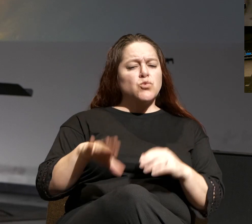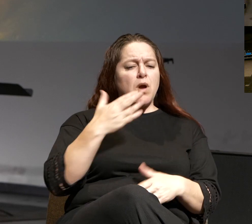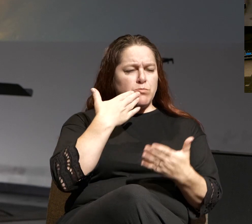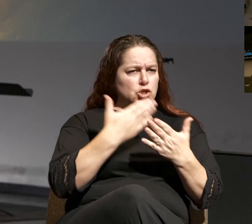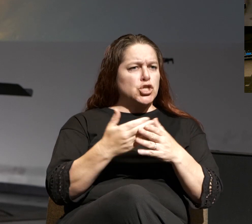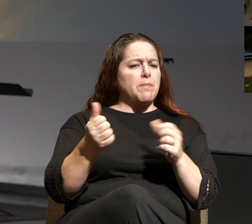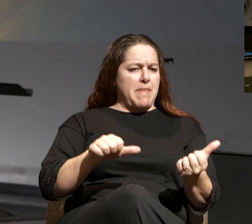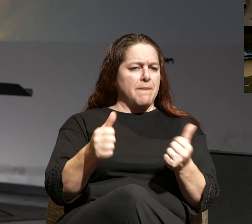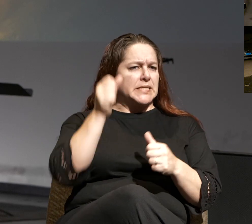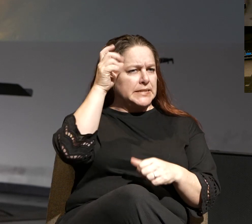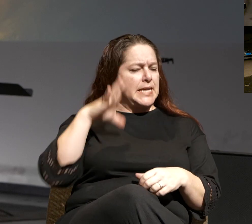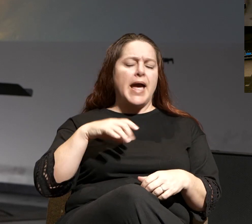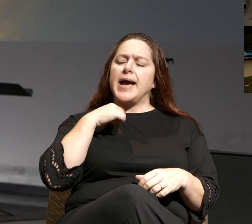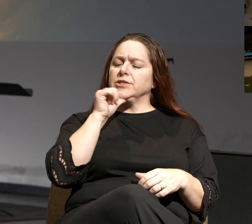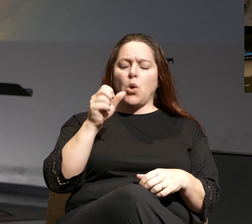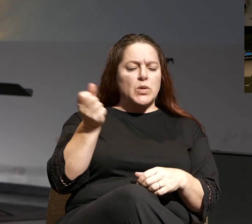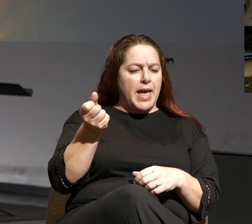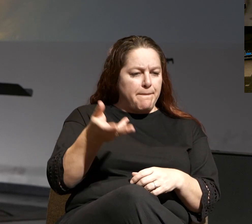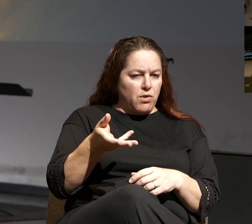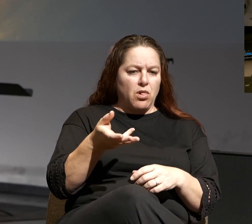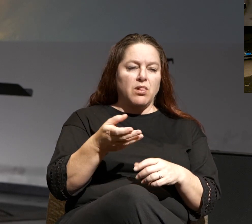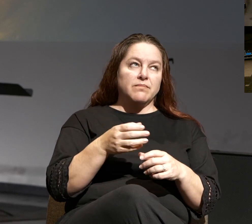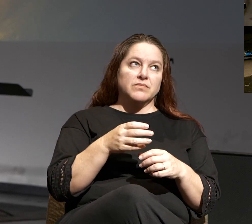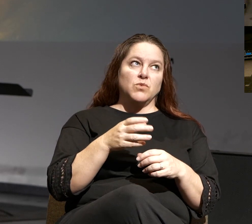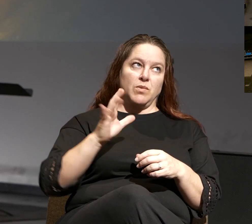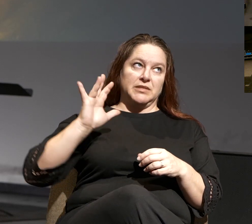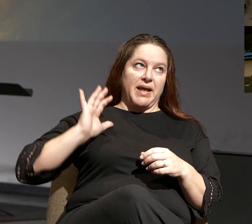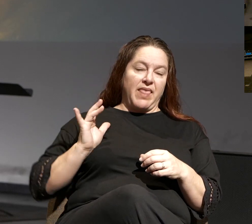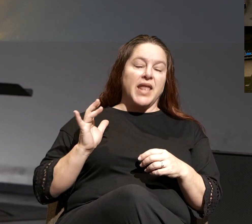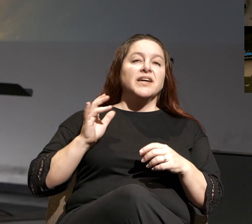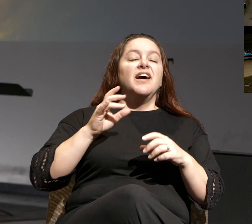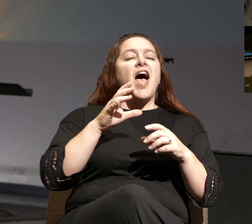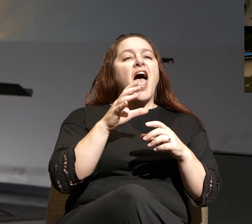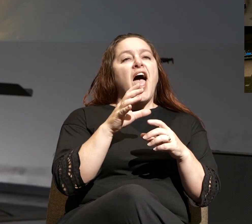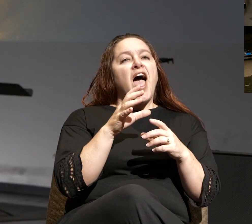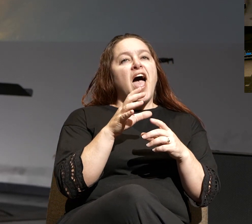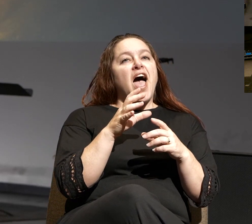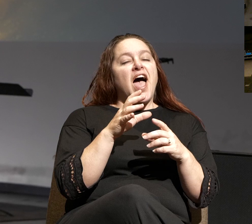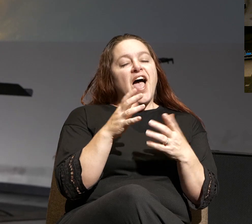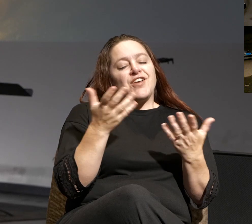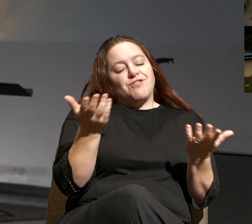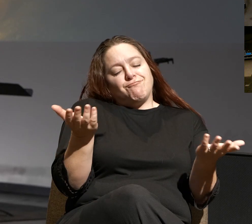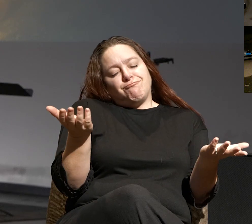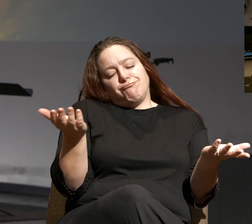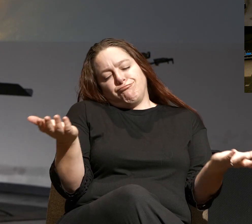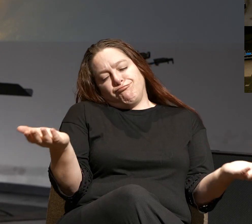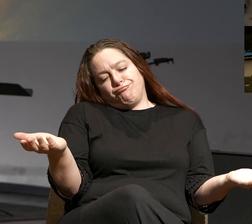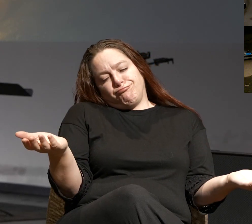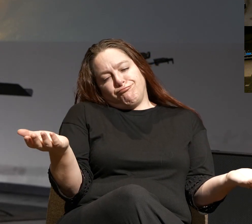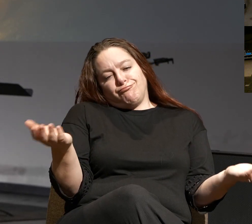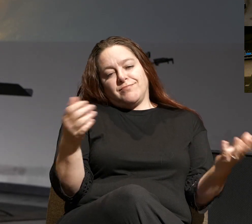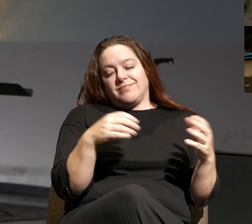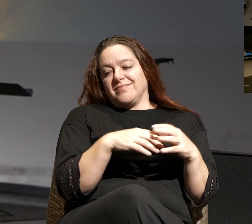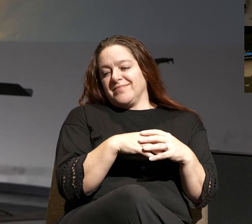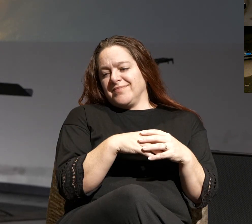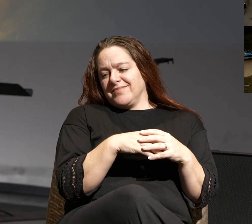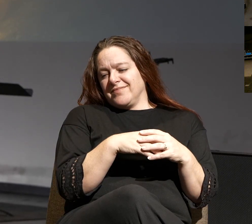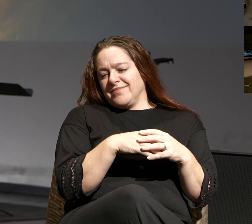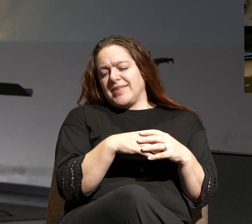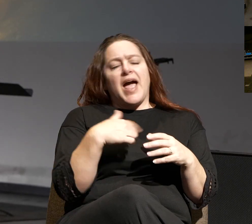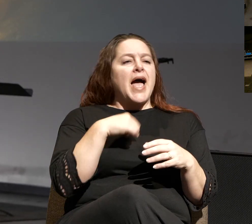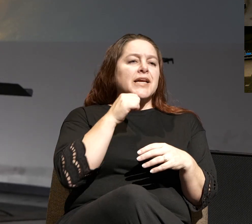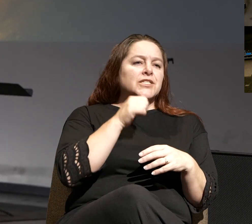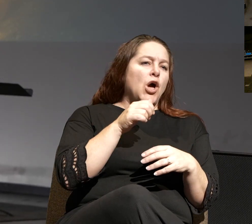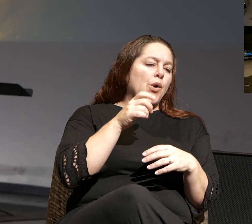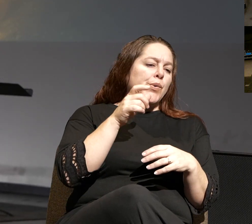I don't gamble, you know, at least in that stage of life. And I don't know. I mean, the fact, the mantra that I live by is I don't